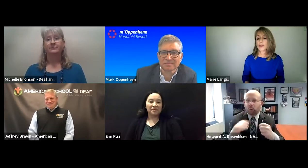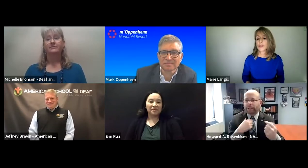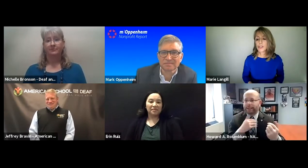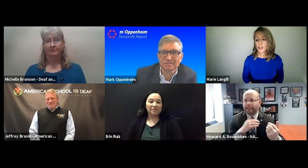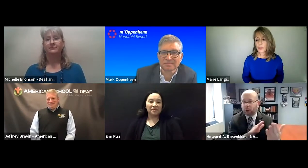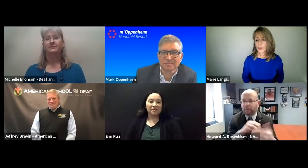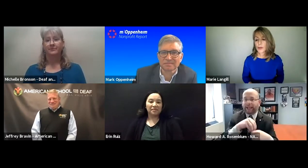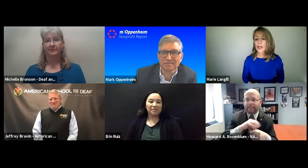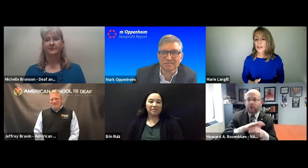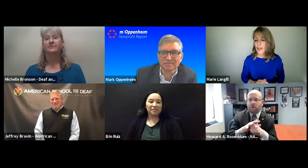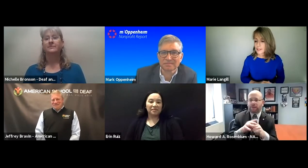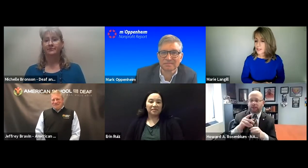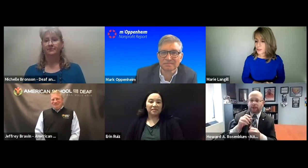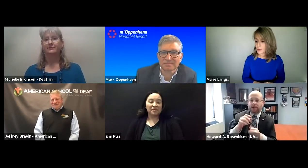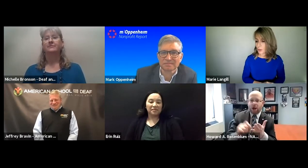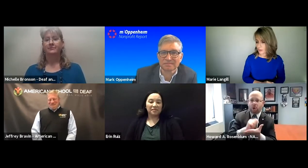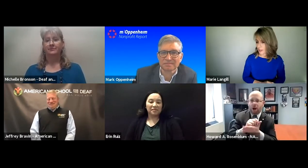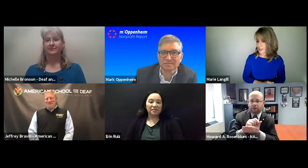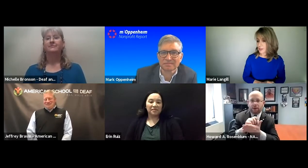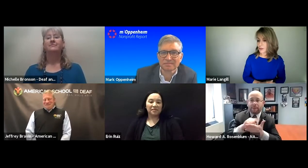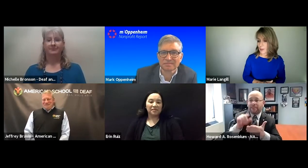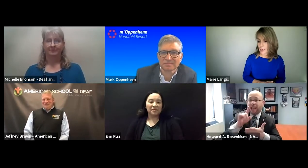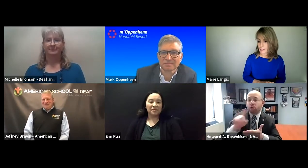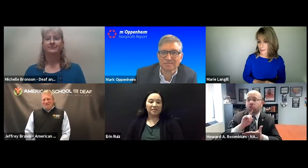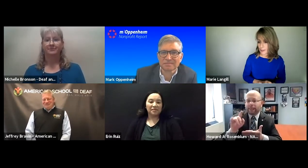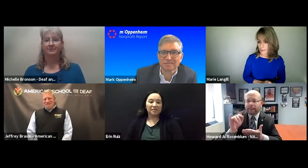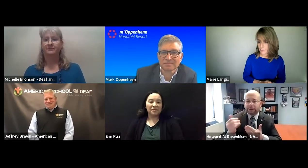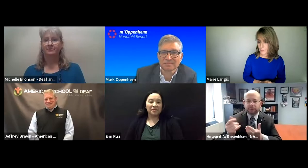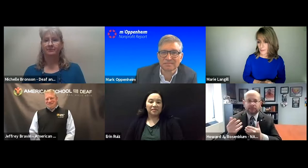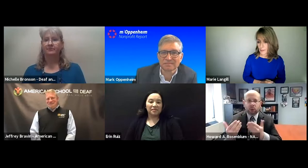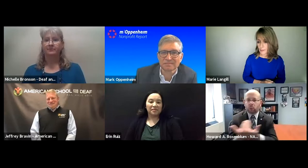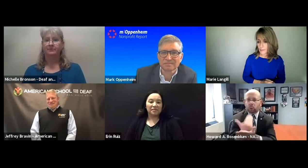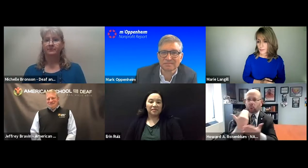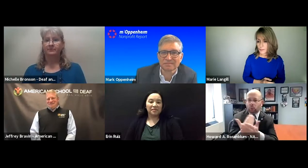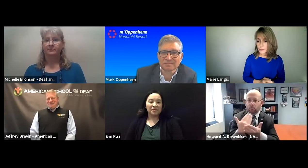telehealth, where's the interpreter? That's an issue that we're facing during the pandemic.